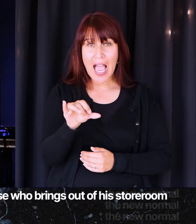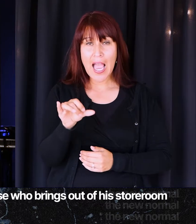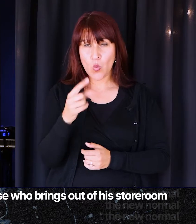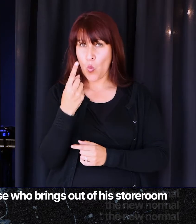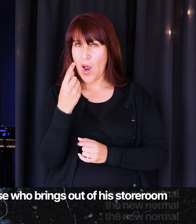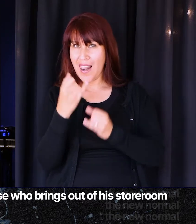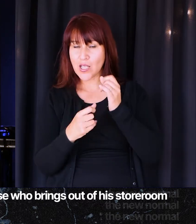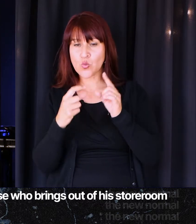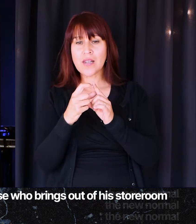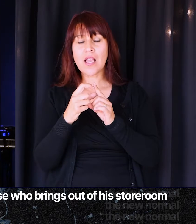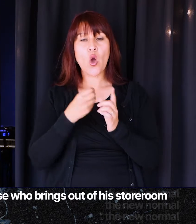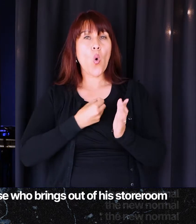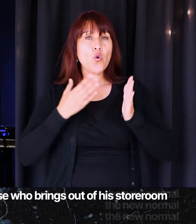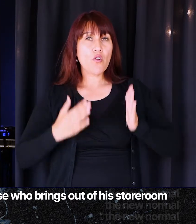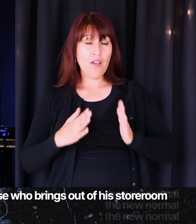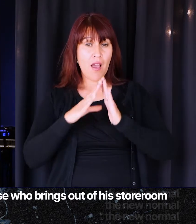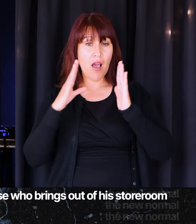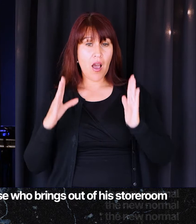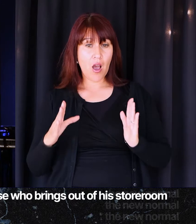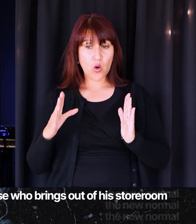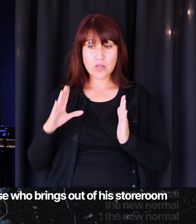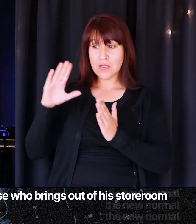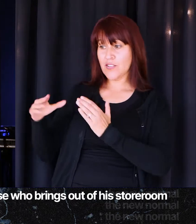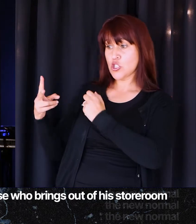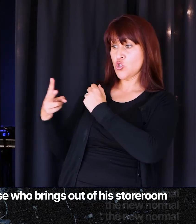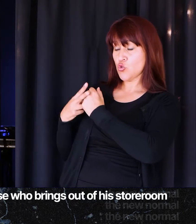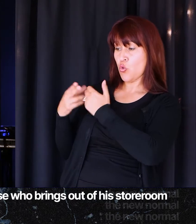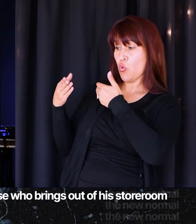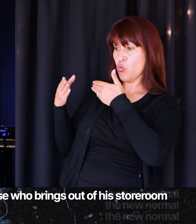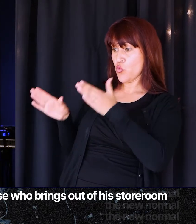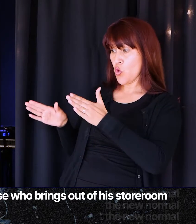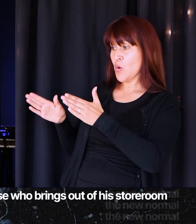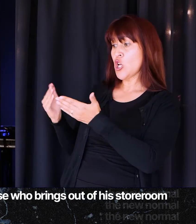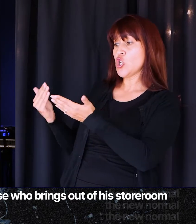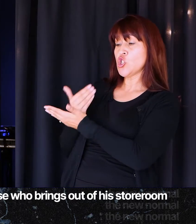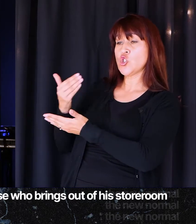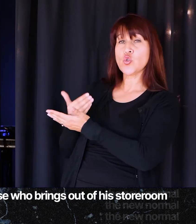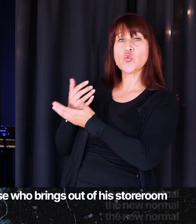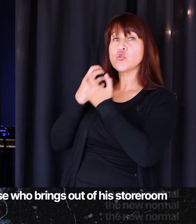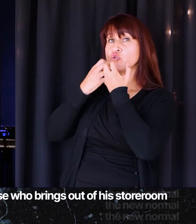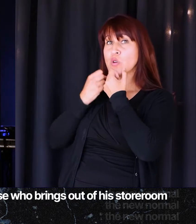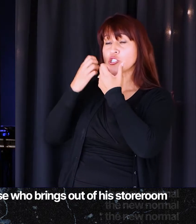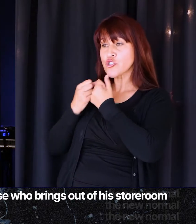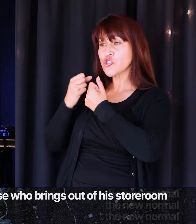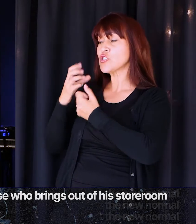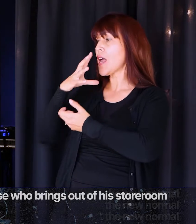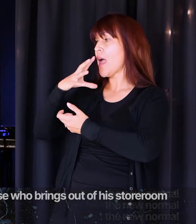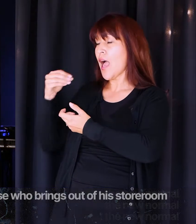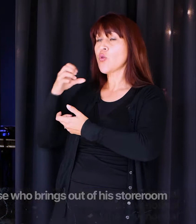the owner of a house who brings out of his storeroom, new treasures as well as old.